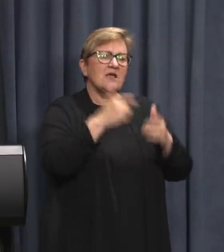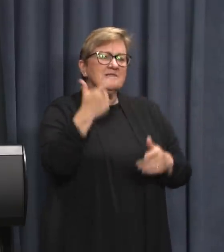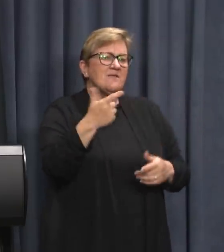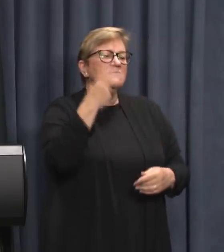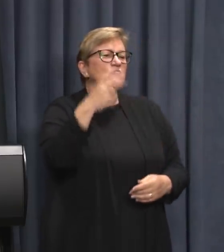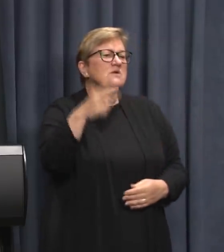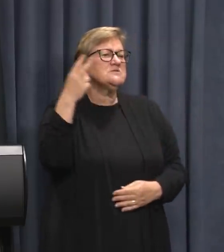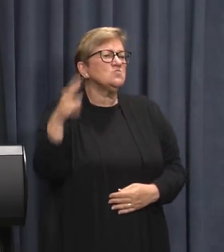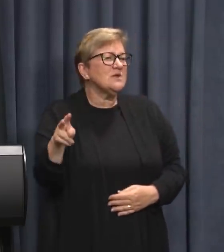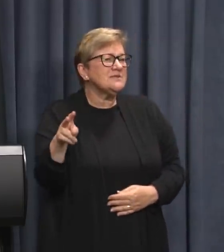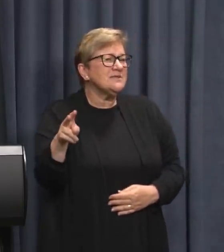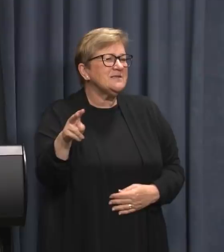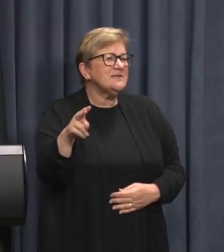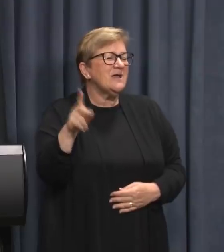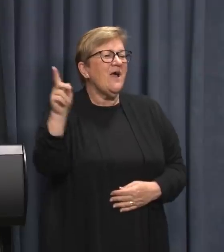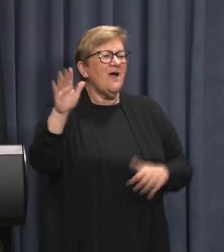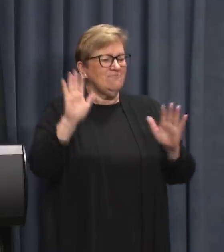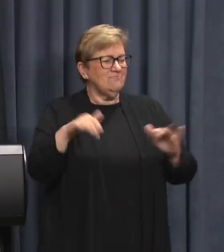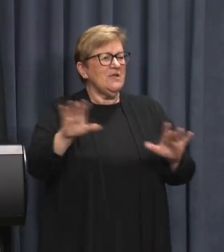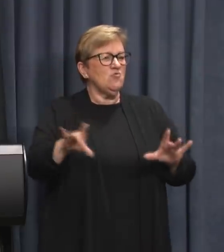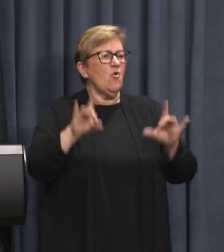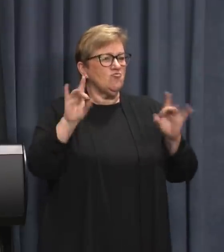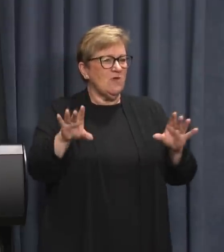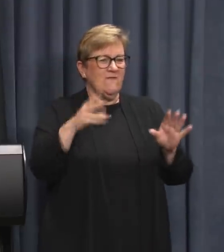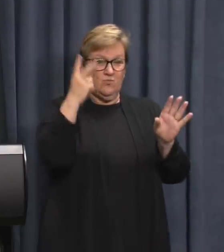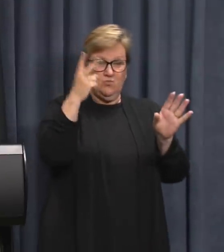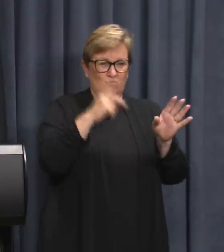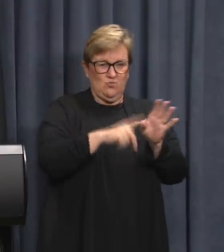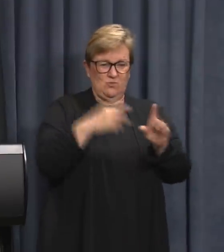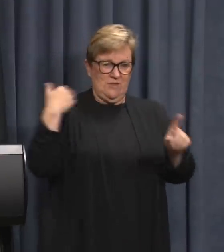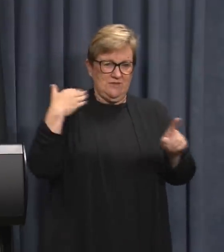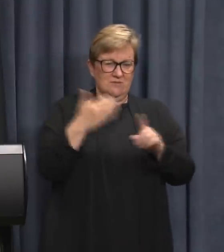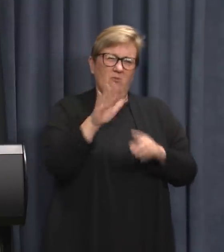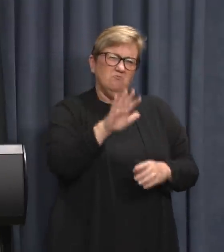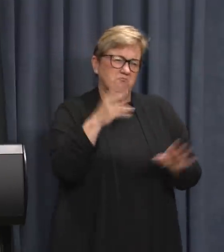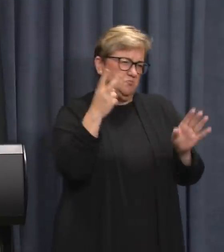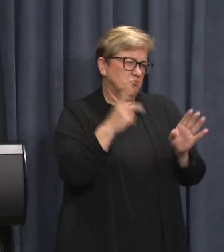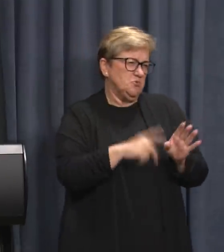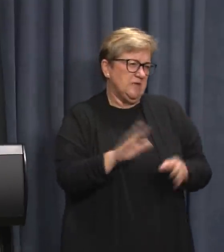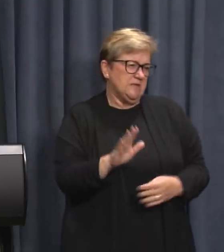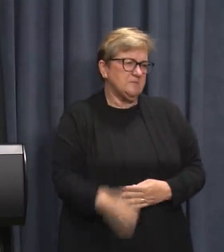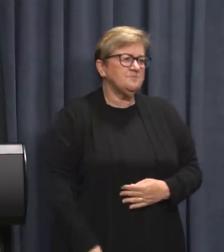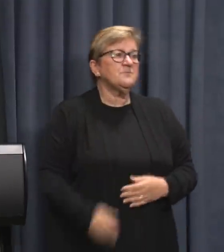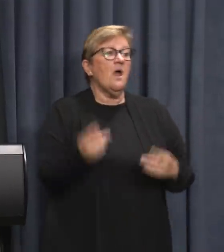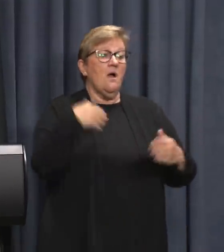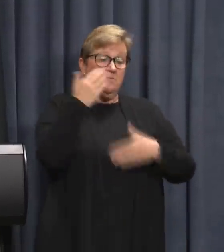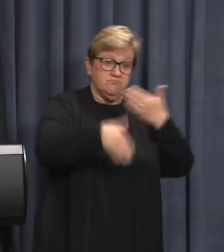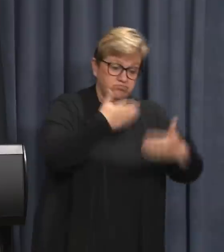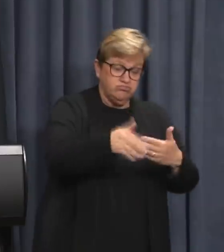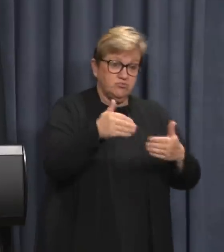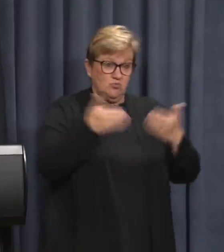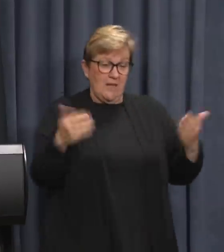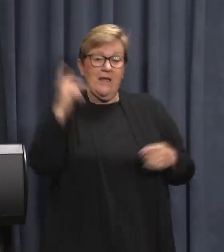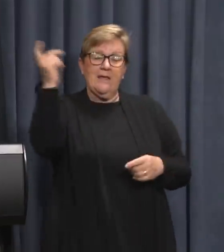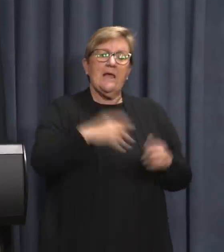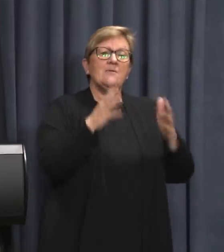2020 and has remained in Australia after the last two years or thereabouts. Fast forward to this month he